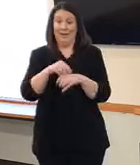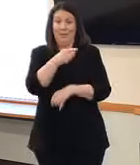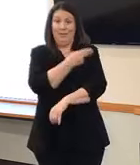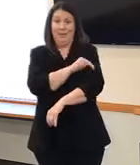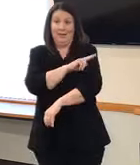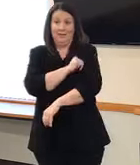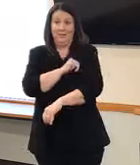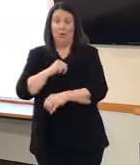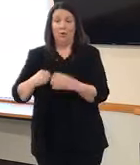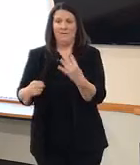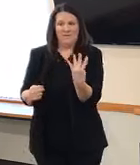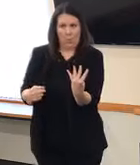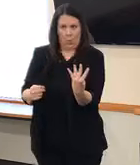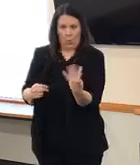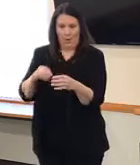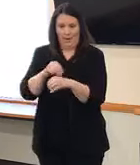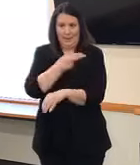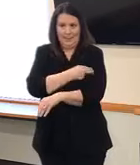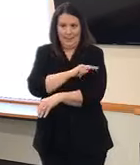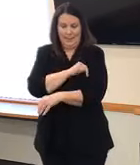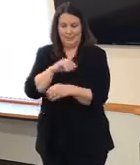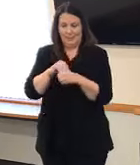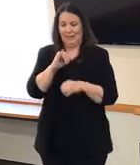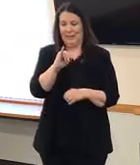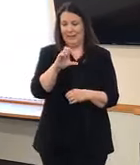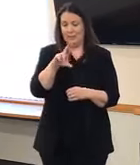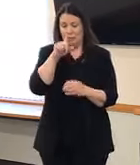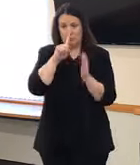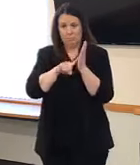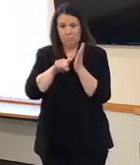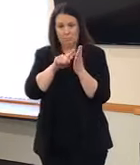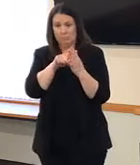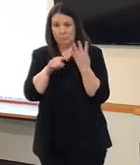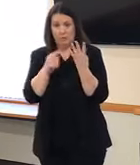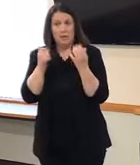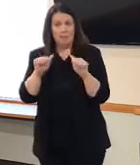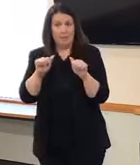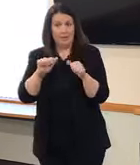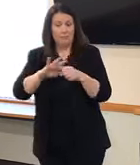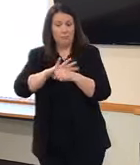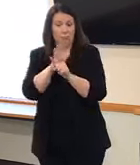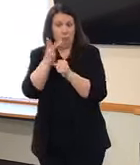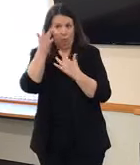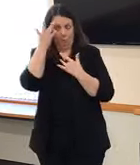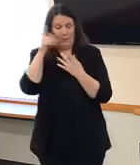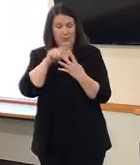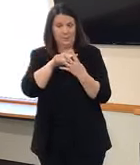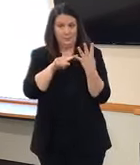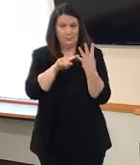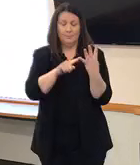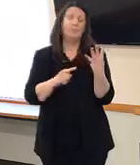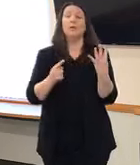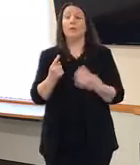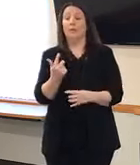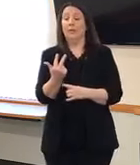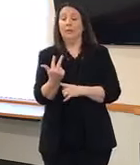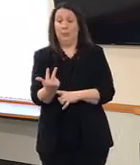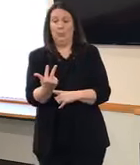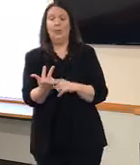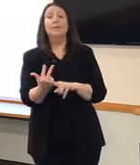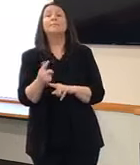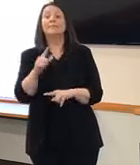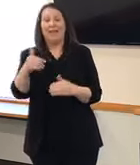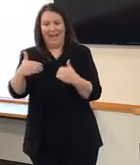persons under investigation in the ICUs of the four hospital system. There are three confirmed